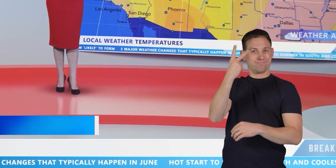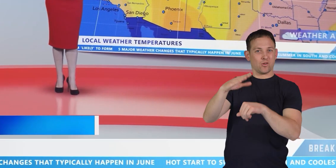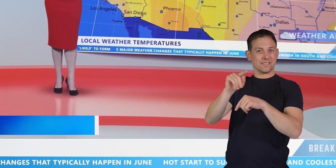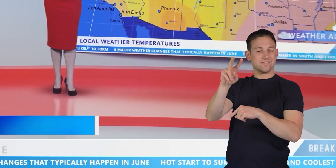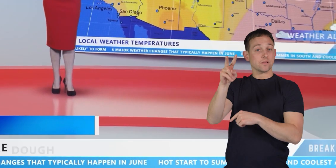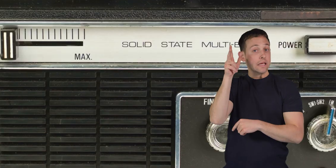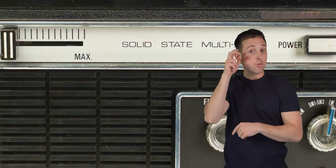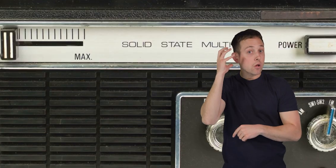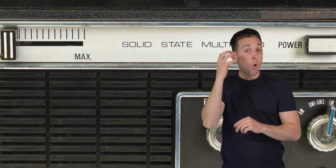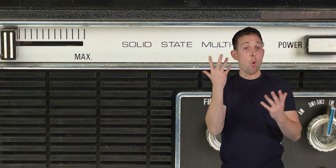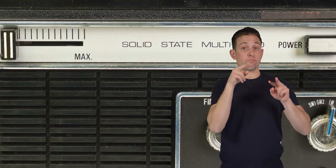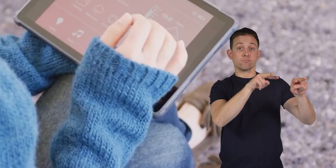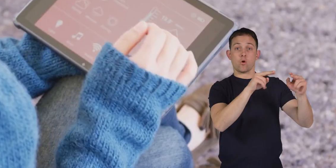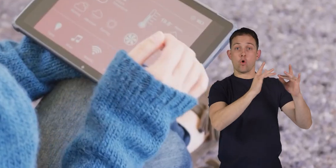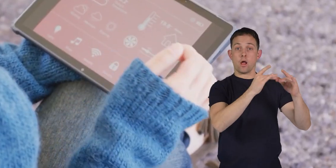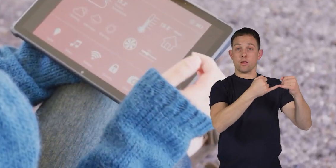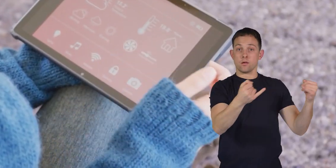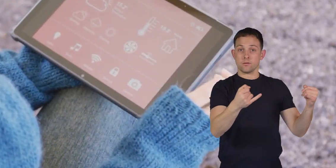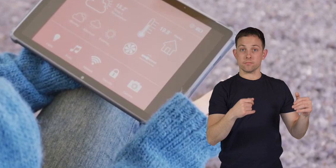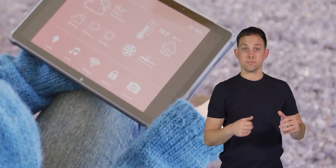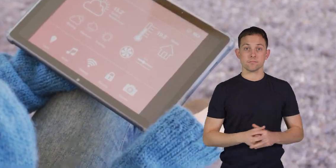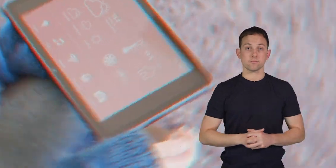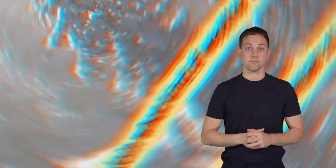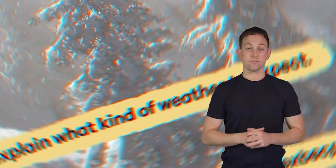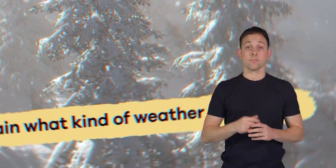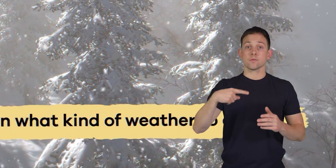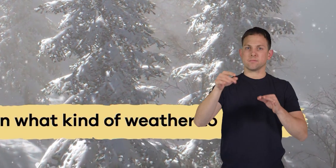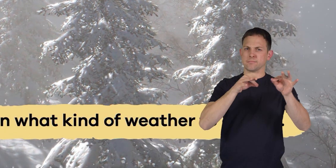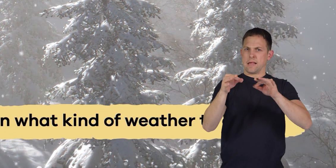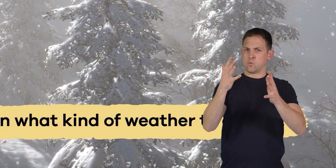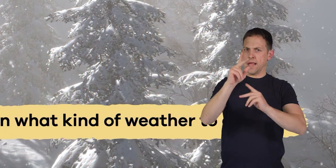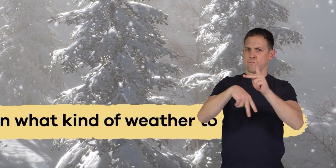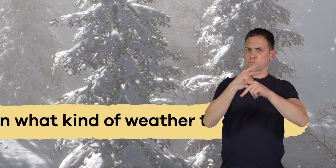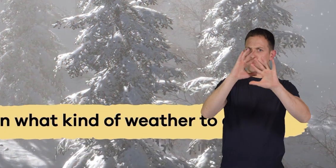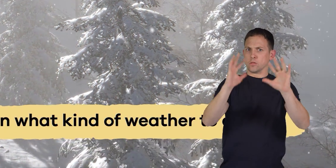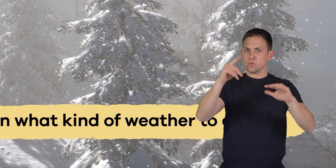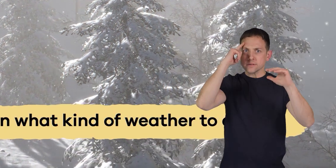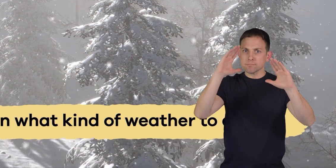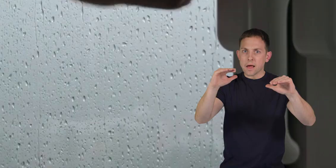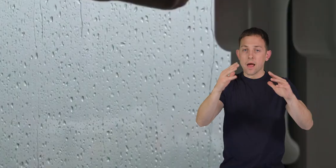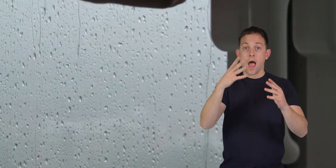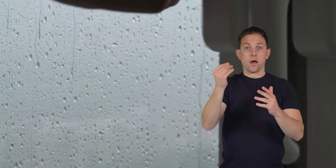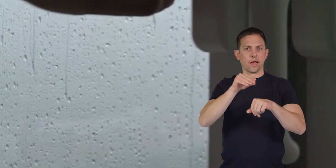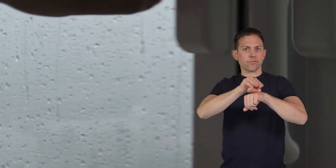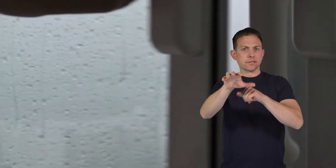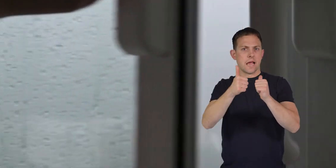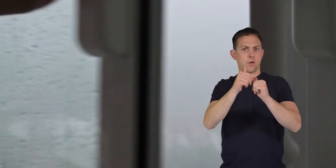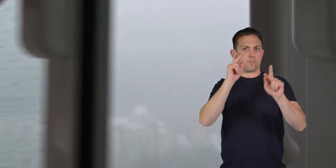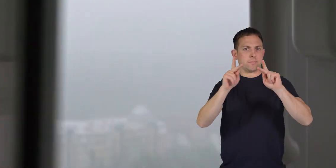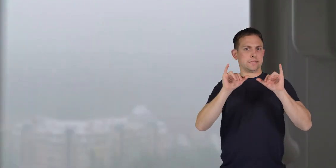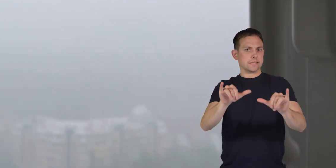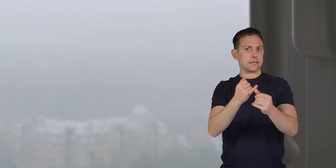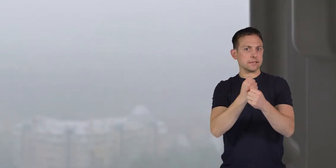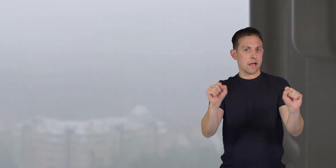see on TV, hear on the radio, or find online. They explain what kind of weather to expect and advise people on